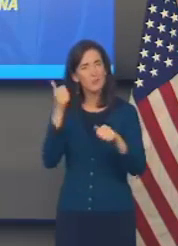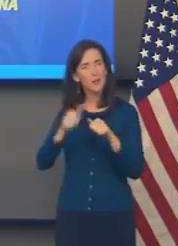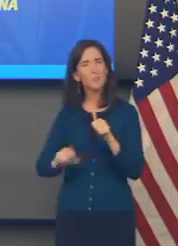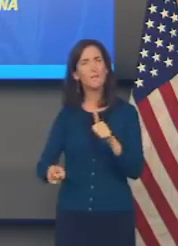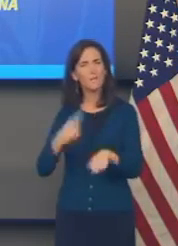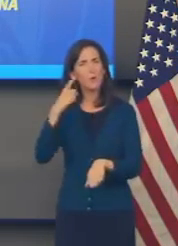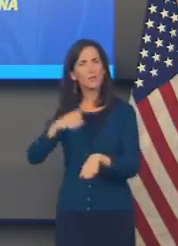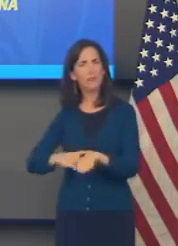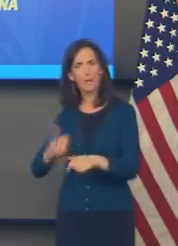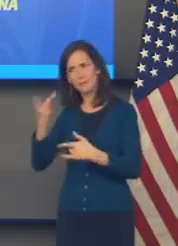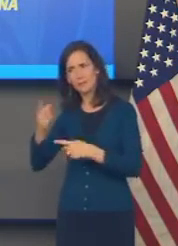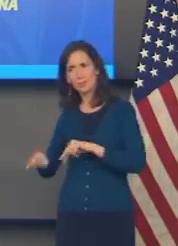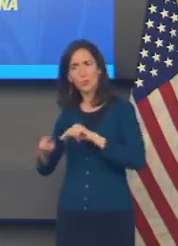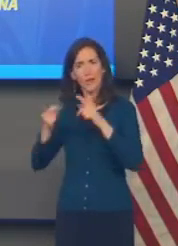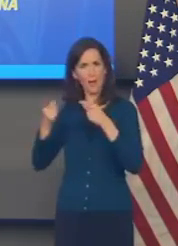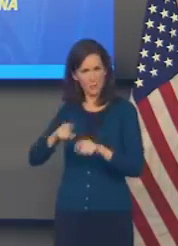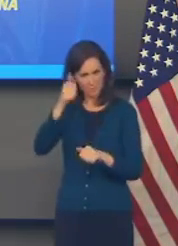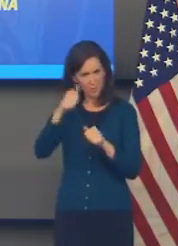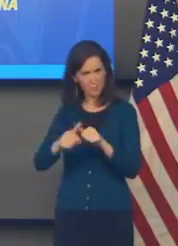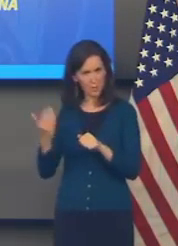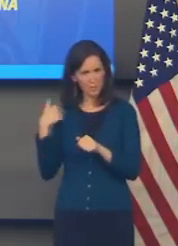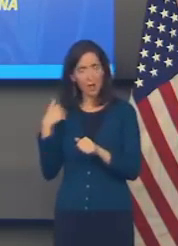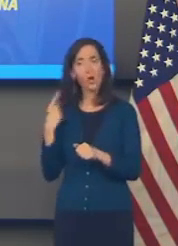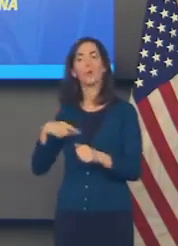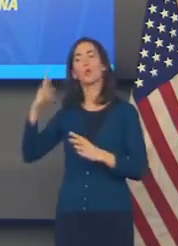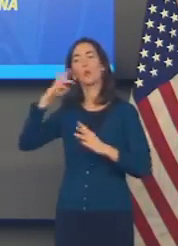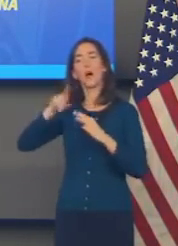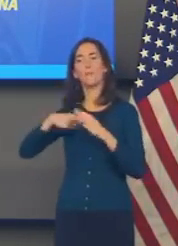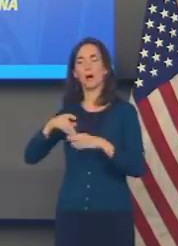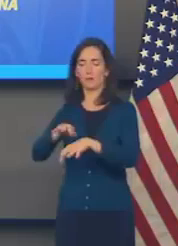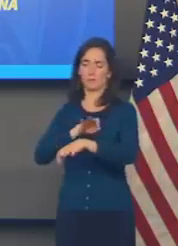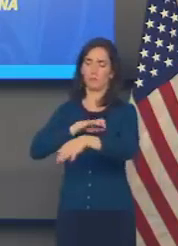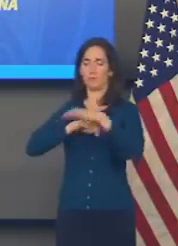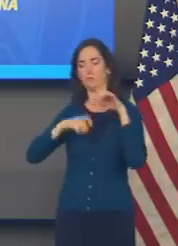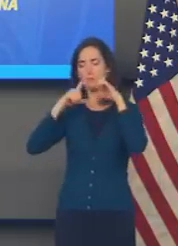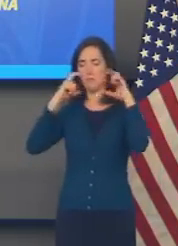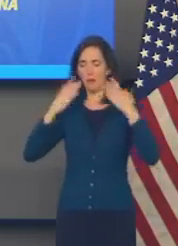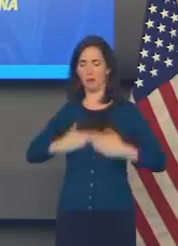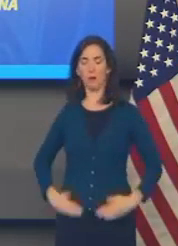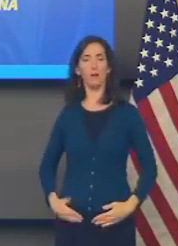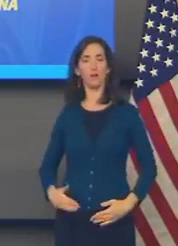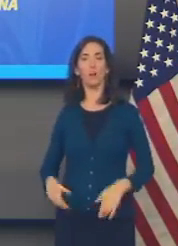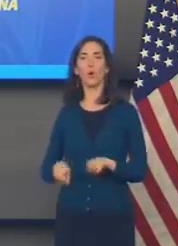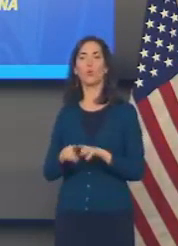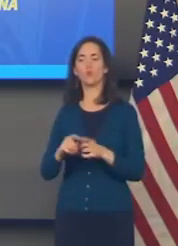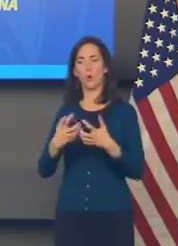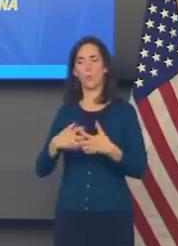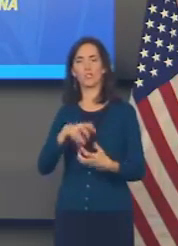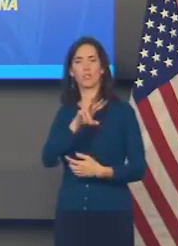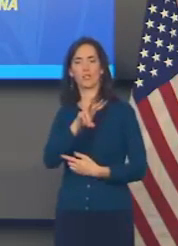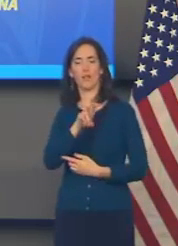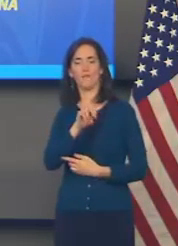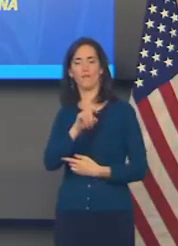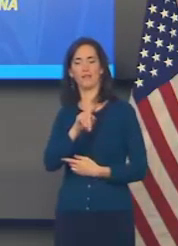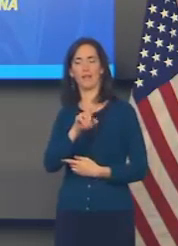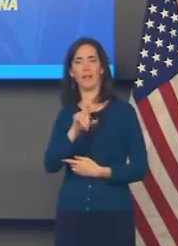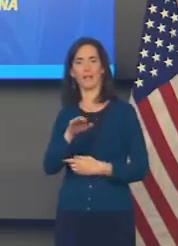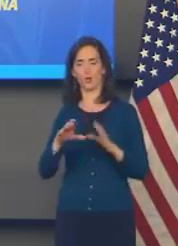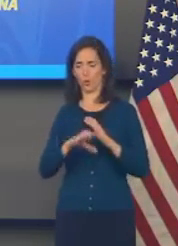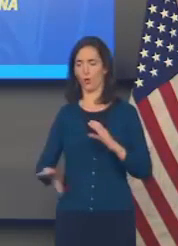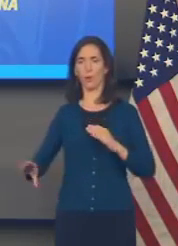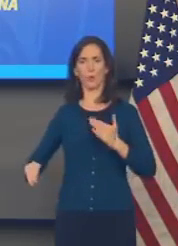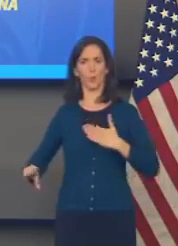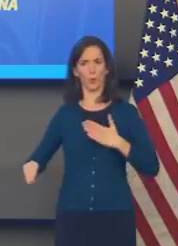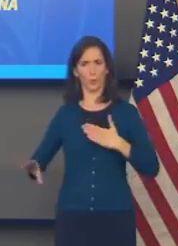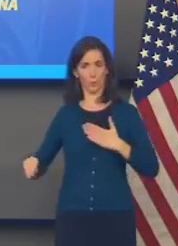were worried about ventilators and PPE. That was our limiting factor. Later in the pandemic, physical space